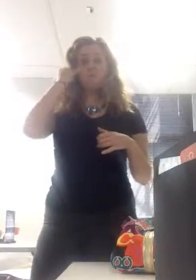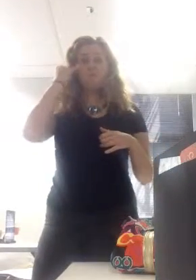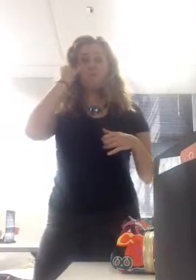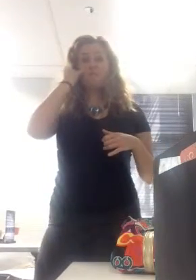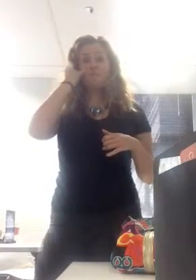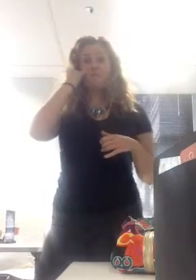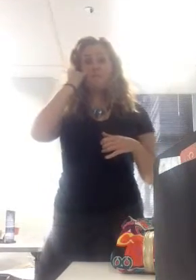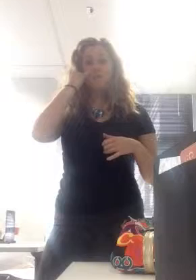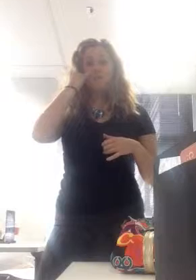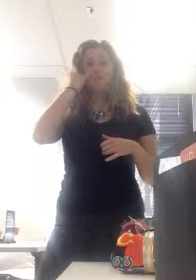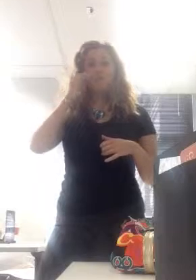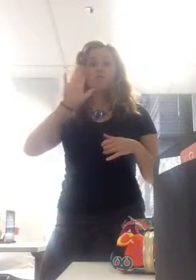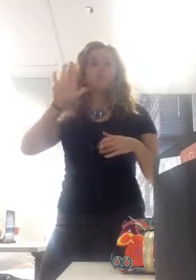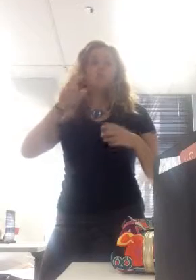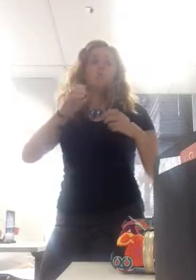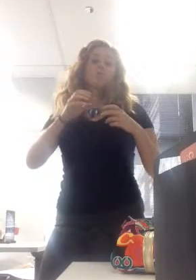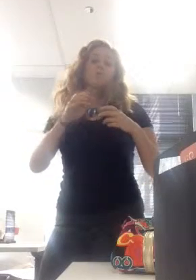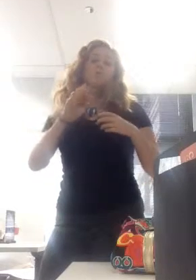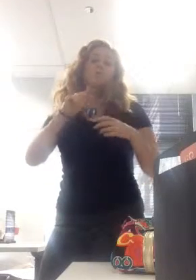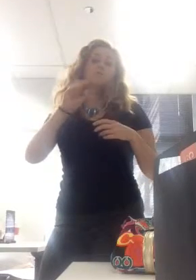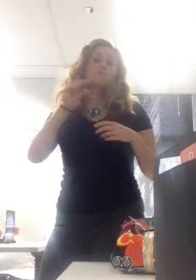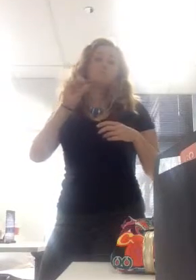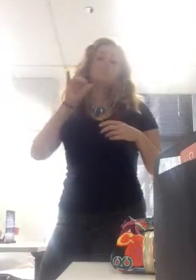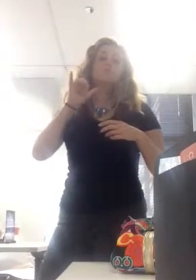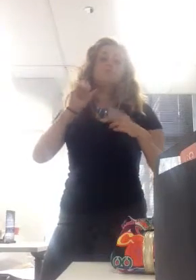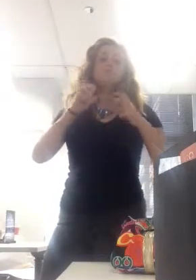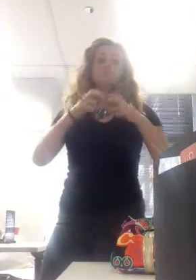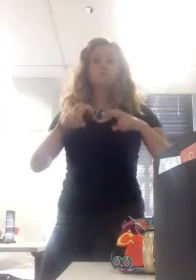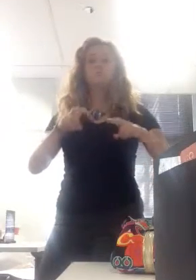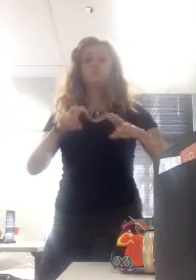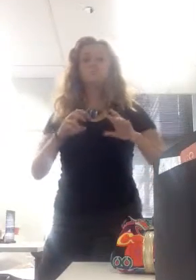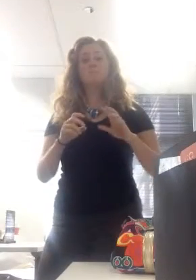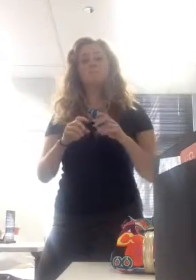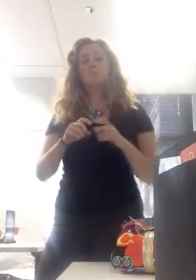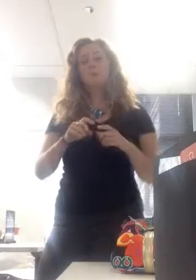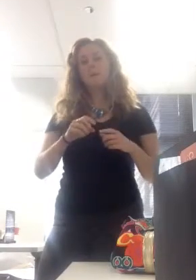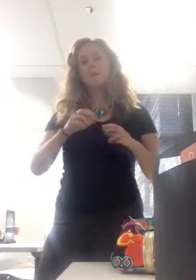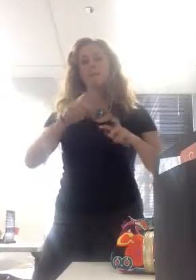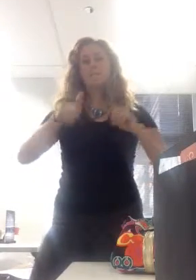they don't have any rules about that. So what happens if you make a toy that blows up in these spaces?